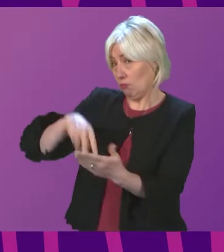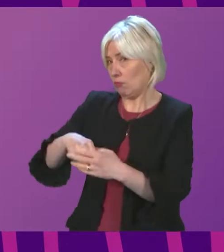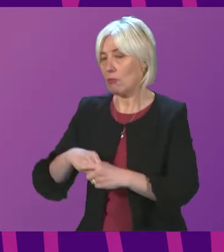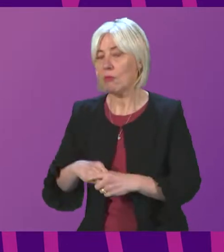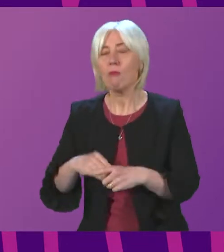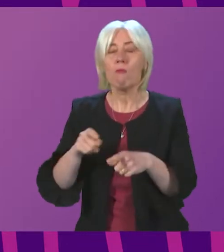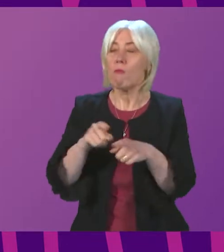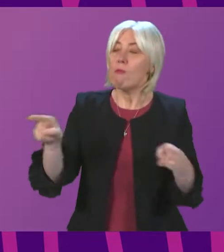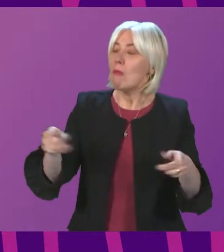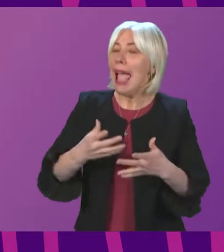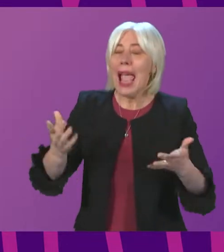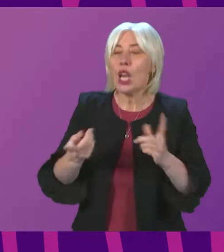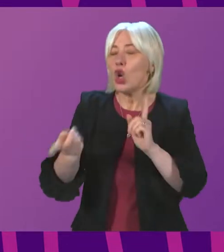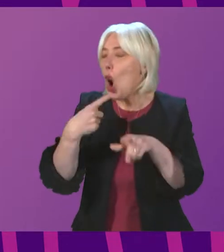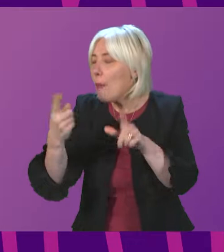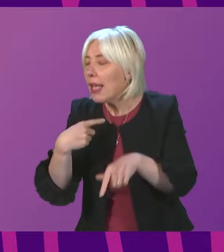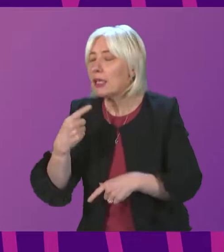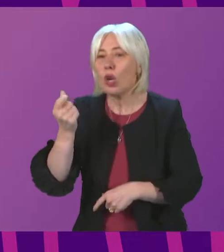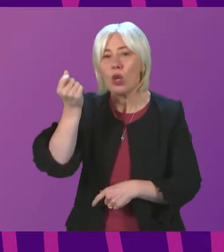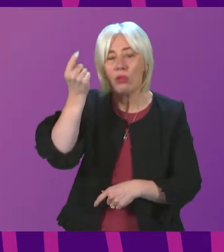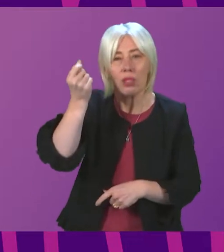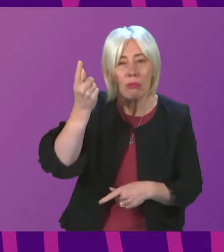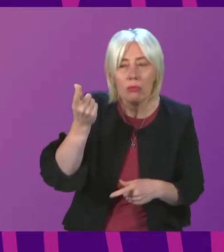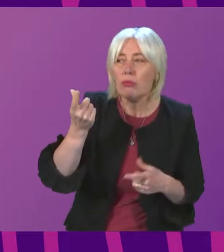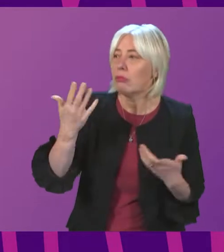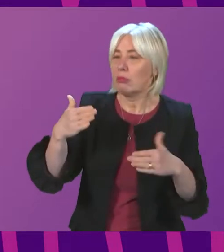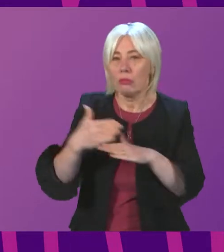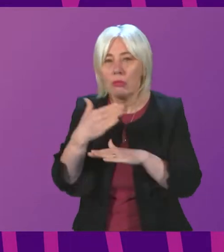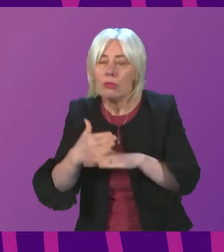do other members have any comments or suggestions for action